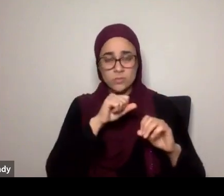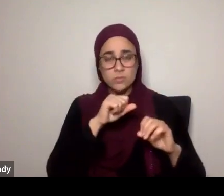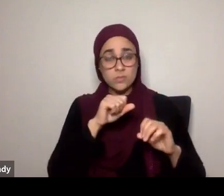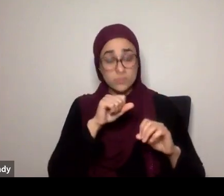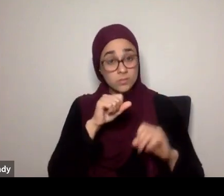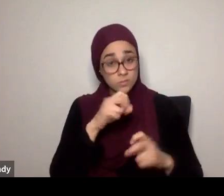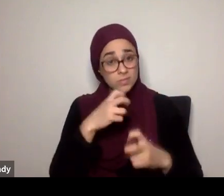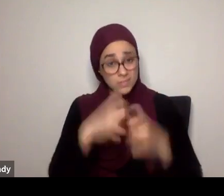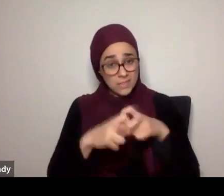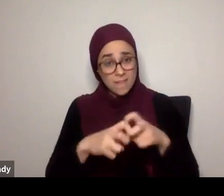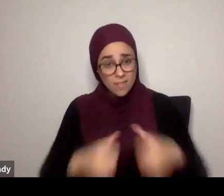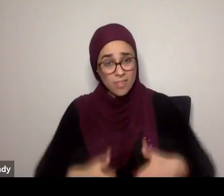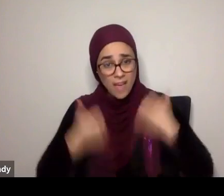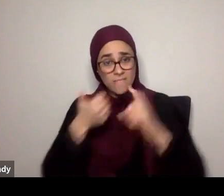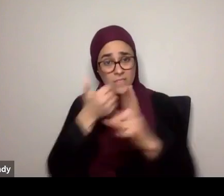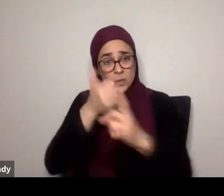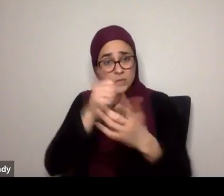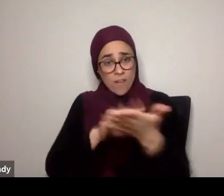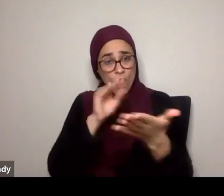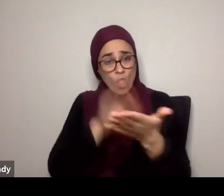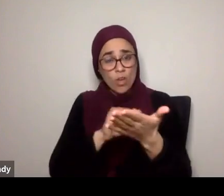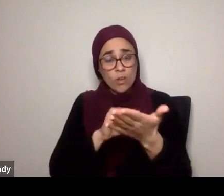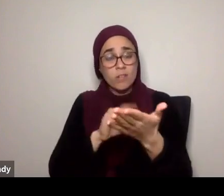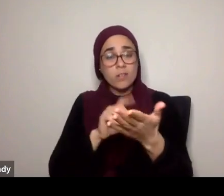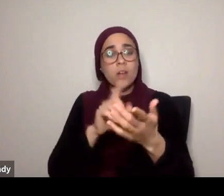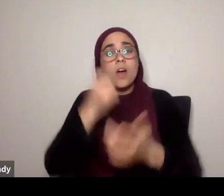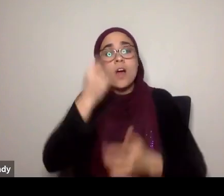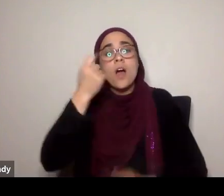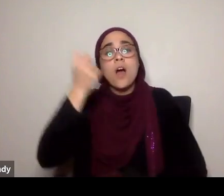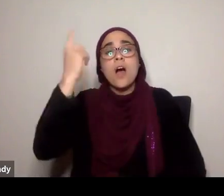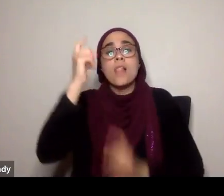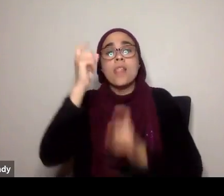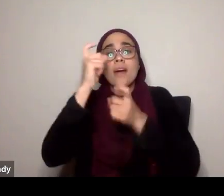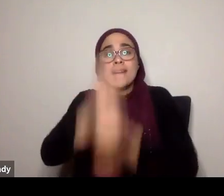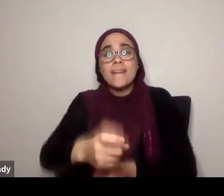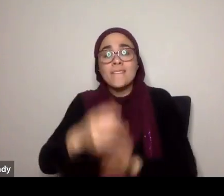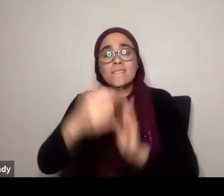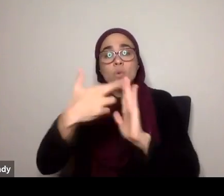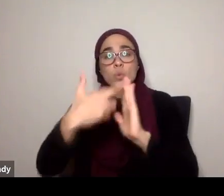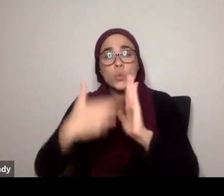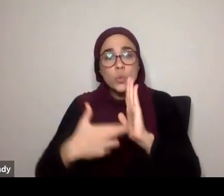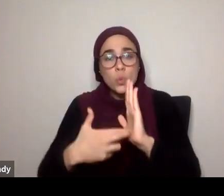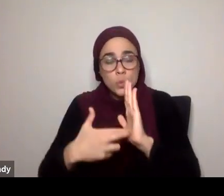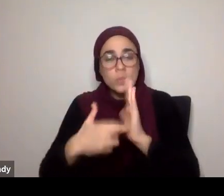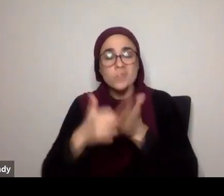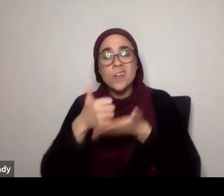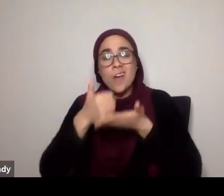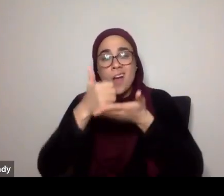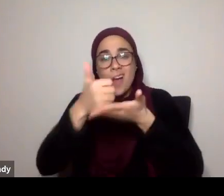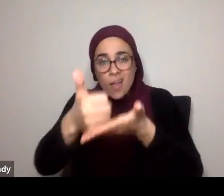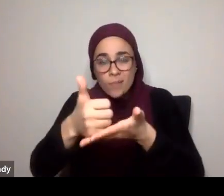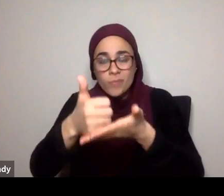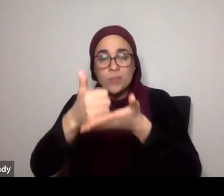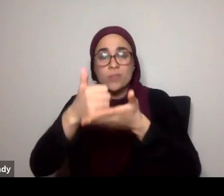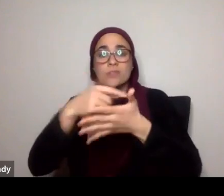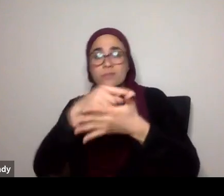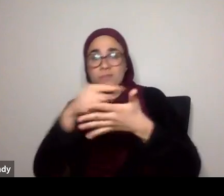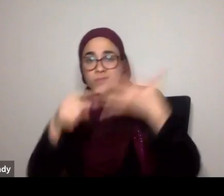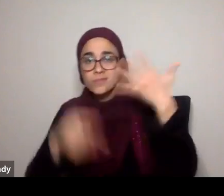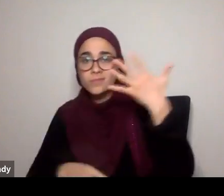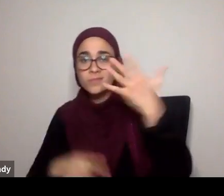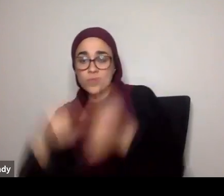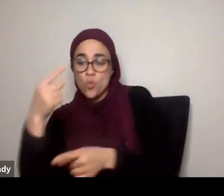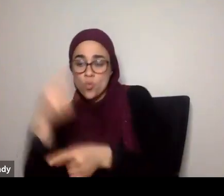tough life to live. But ya Allah, you've given me grounding. You've anchored me. You've given me constance. You've given me